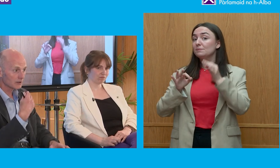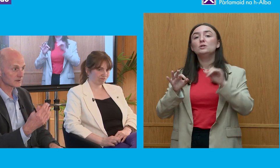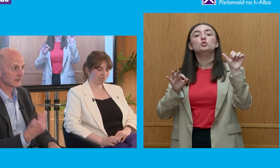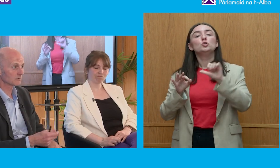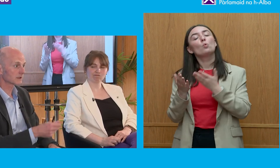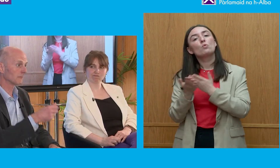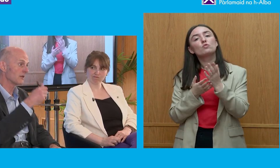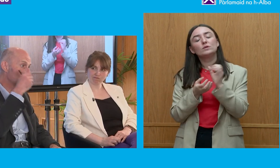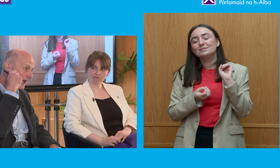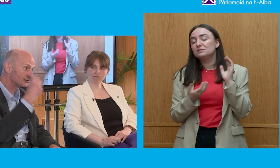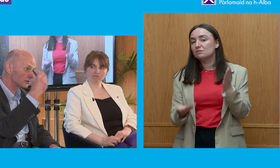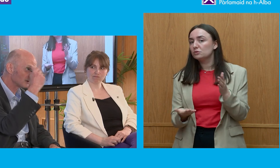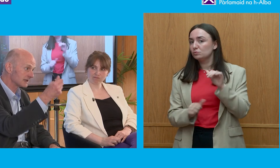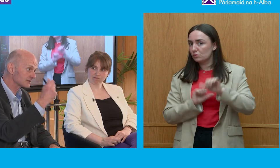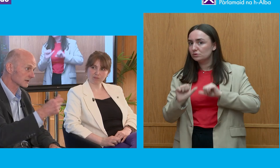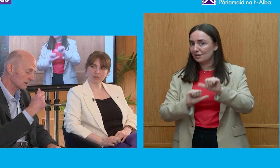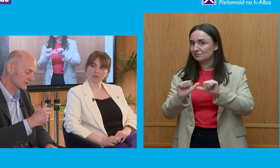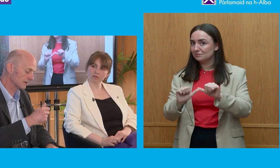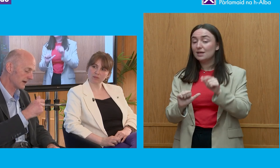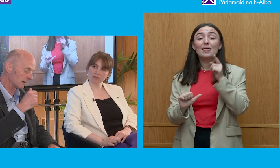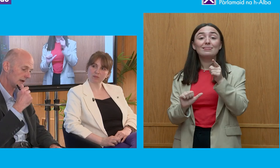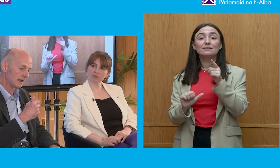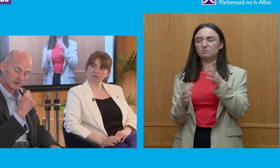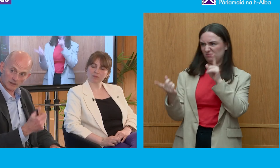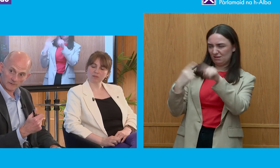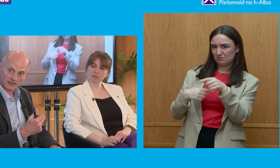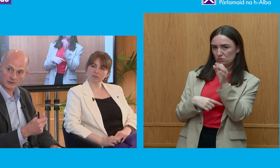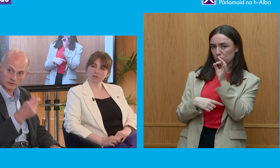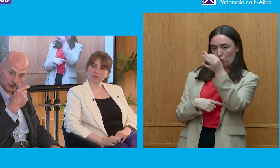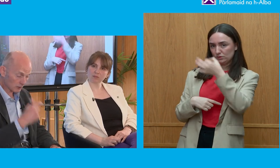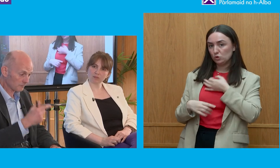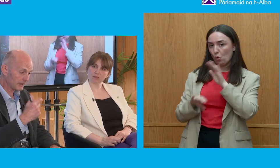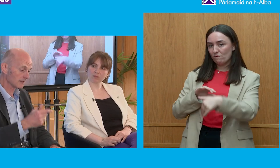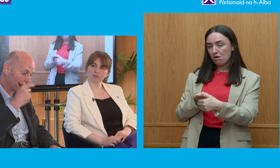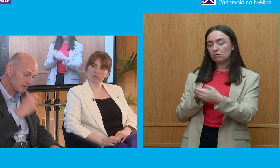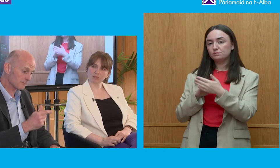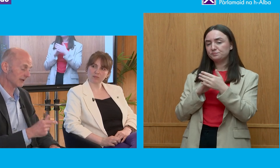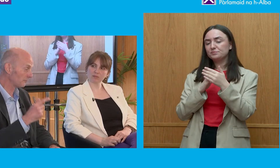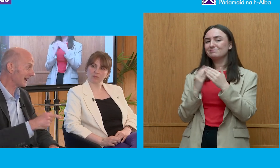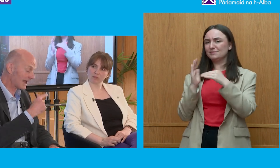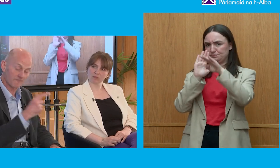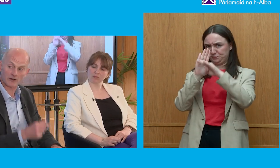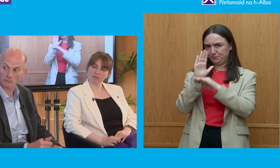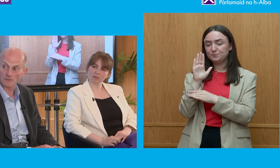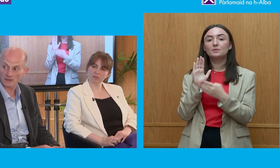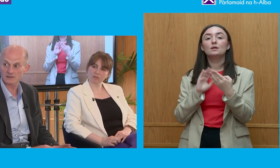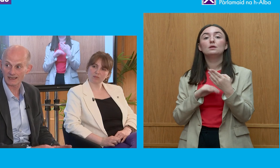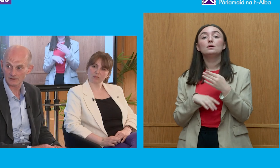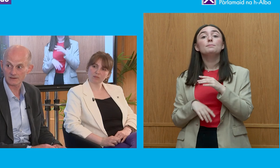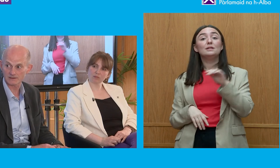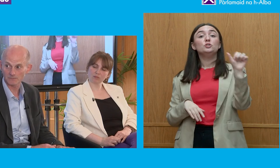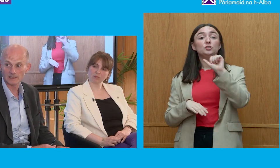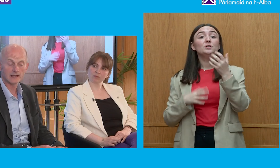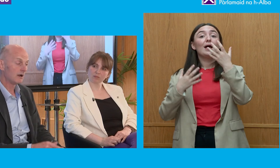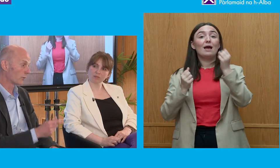as far as you understand what's going on but that should be to answer the question about codification should be underpinned by a very robust